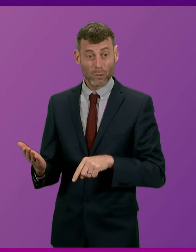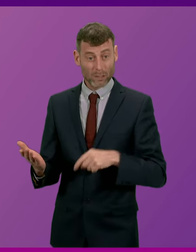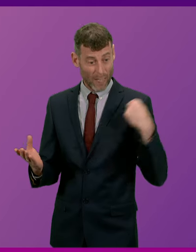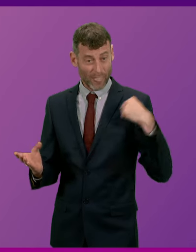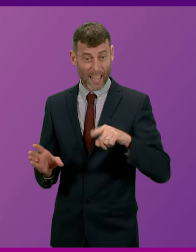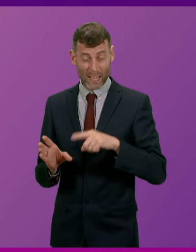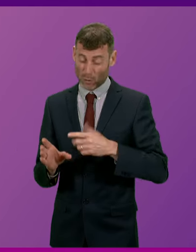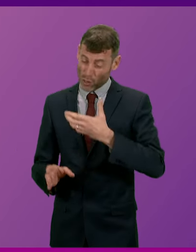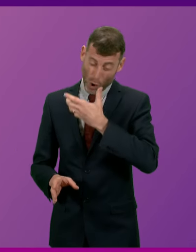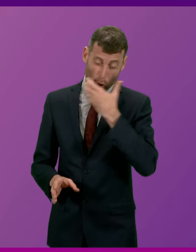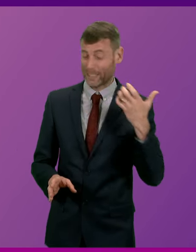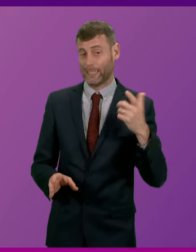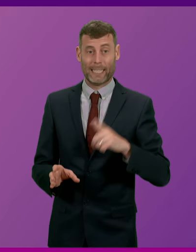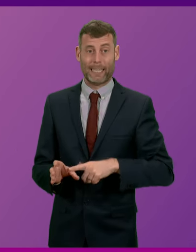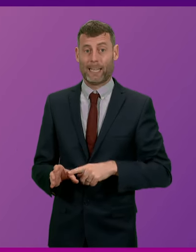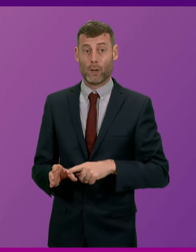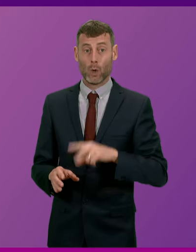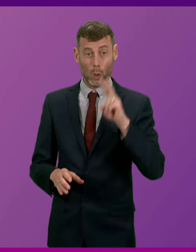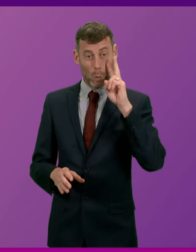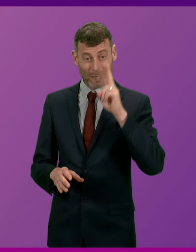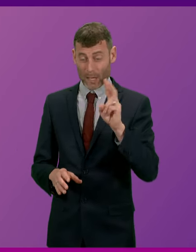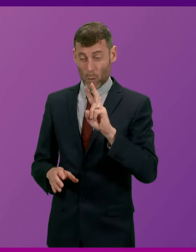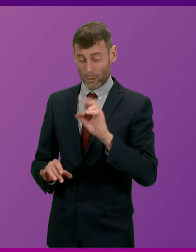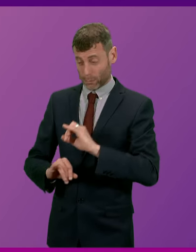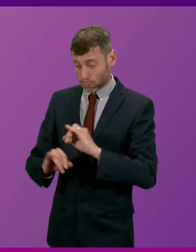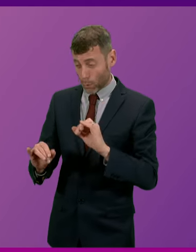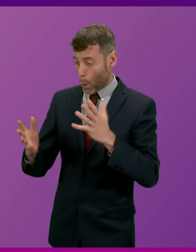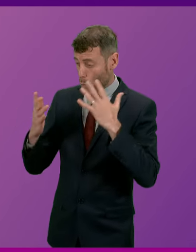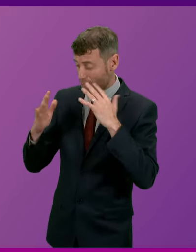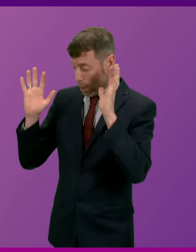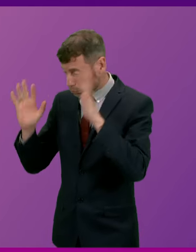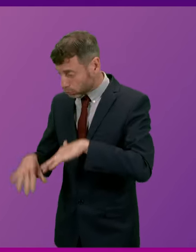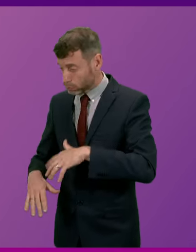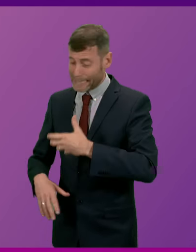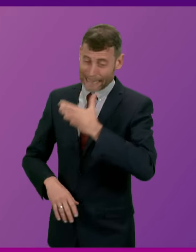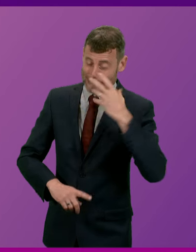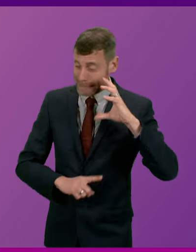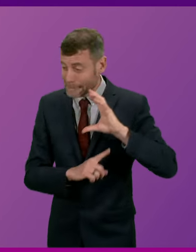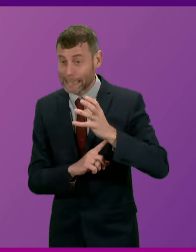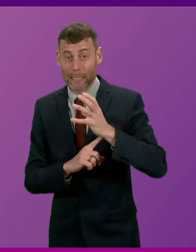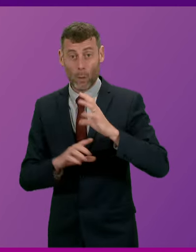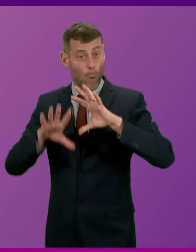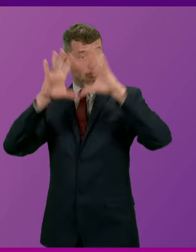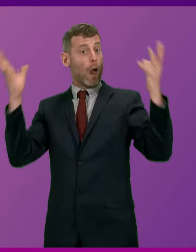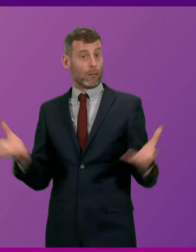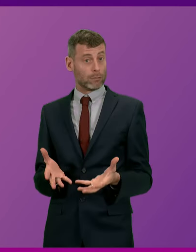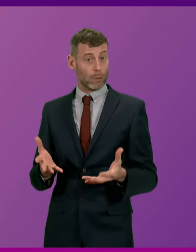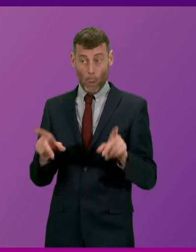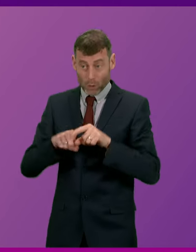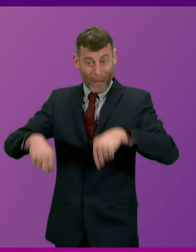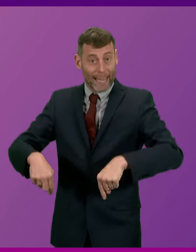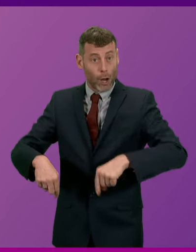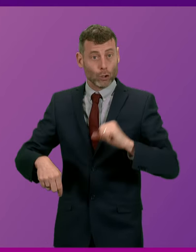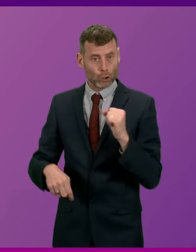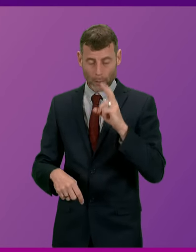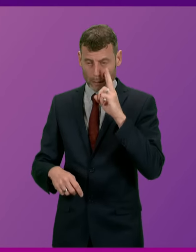weather events, if not by the day, by the week, by the month, right across the world, including here in Scotland